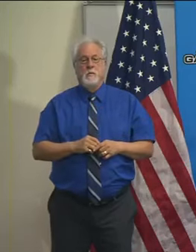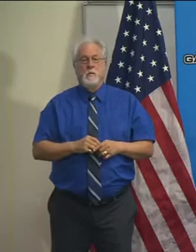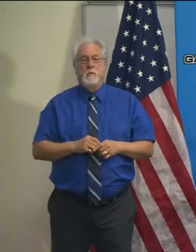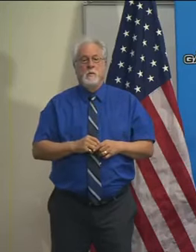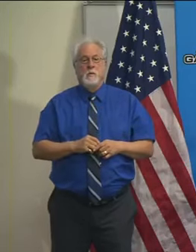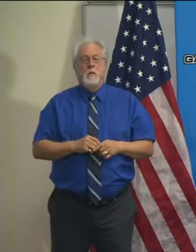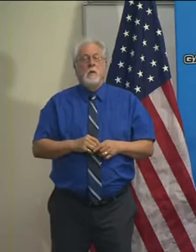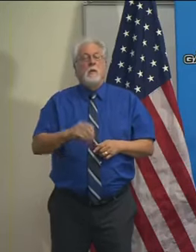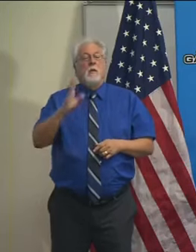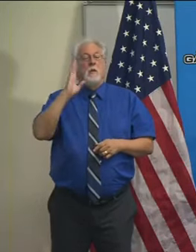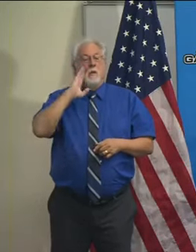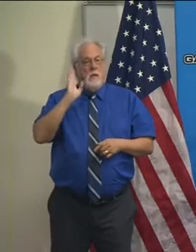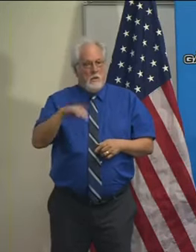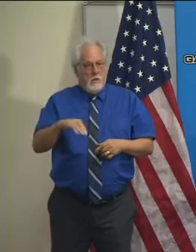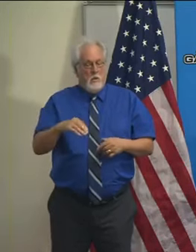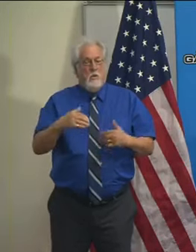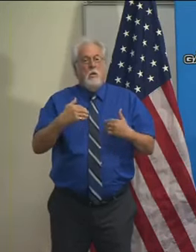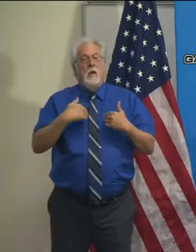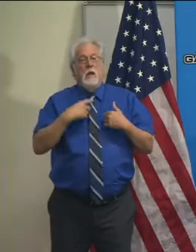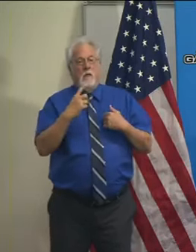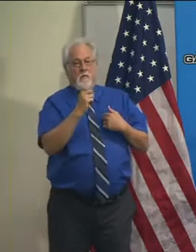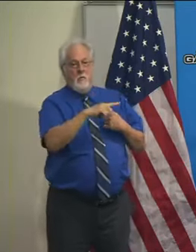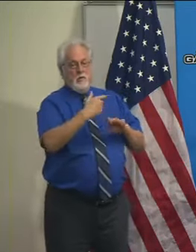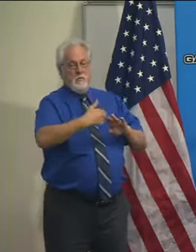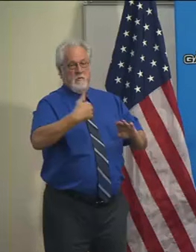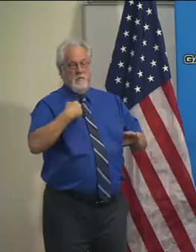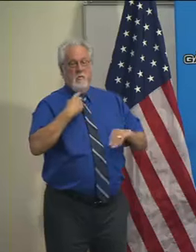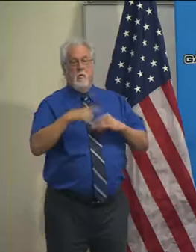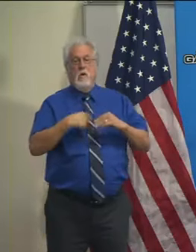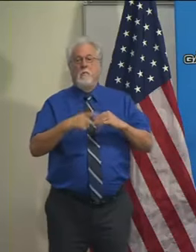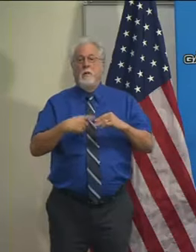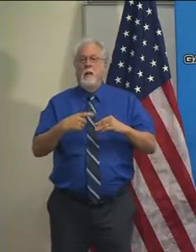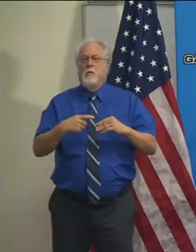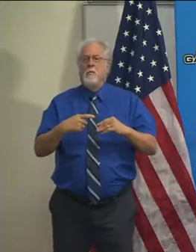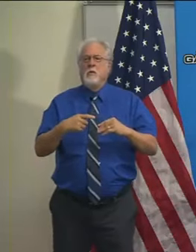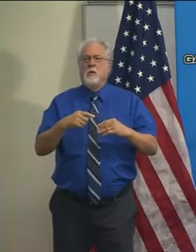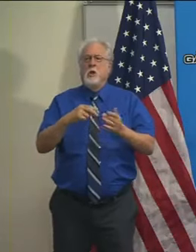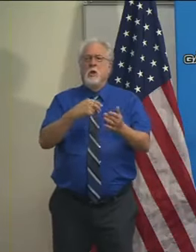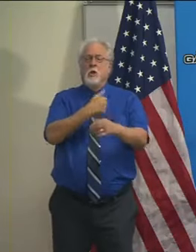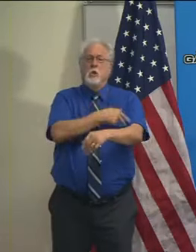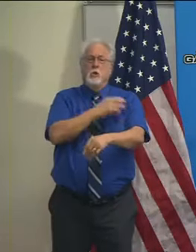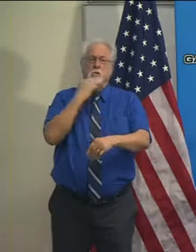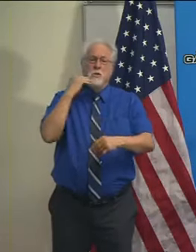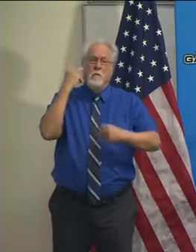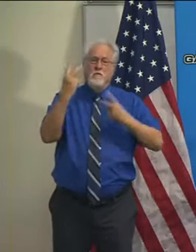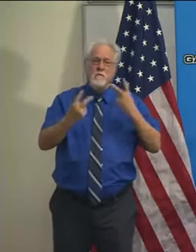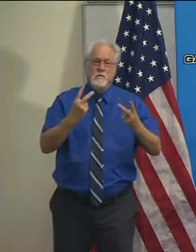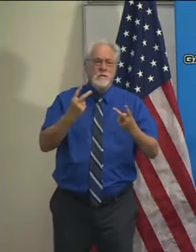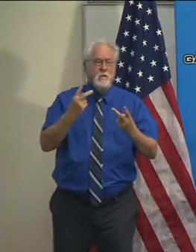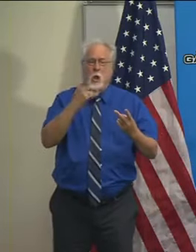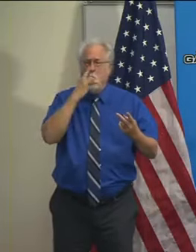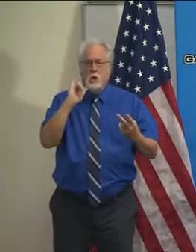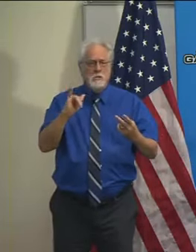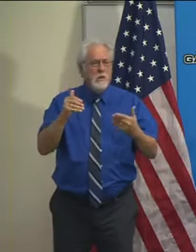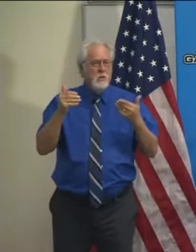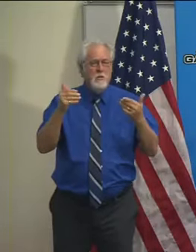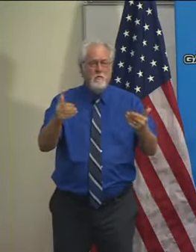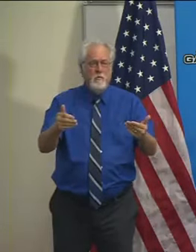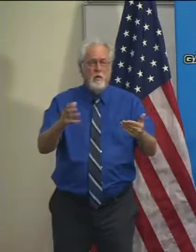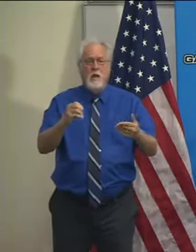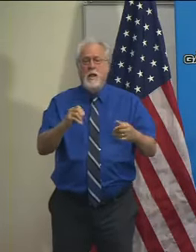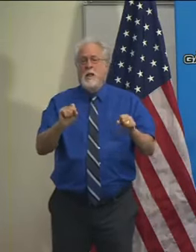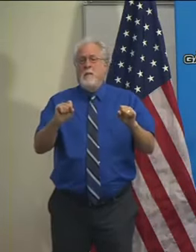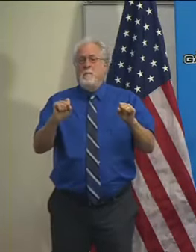I know that there have been some questions previously about nursing home visitation, what that looks like going forward and